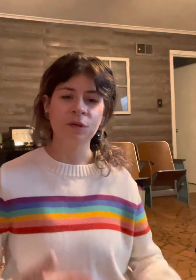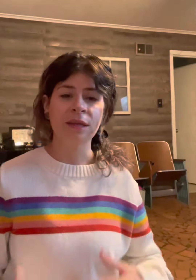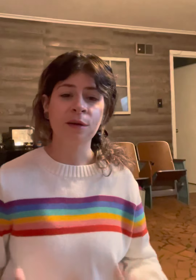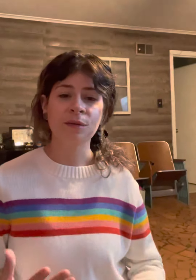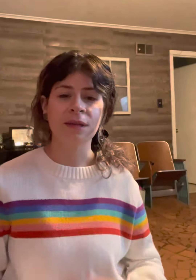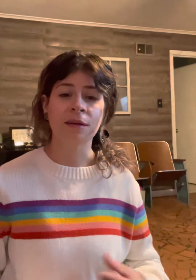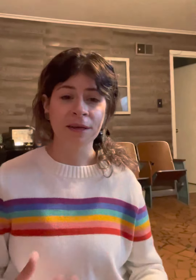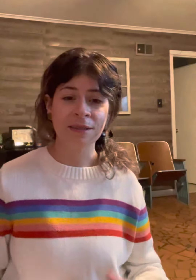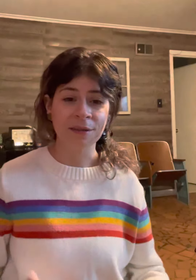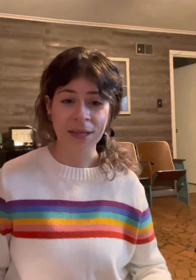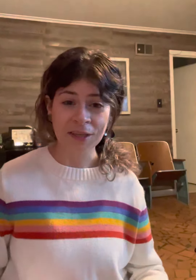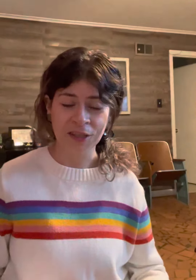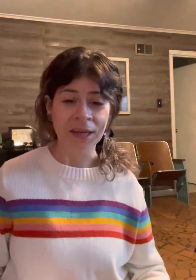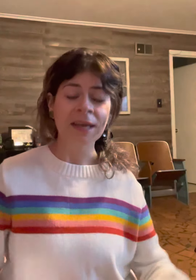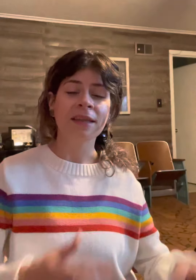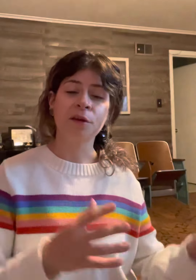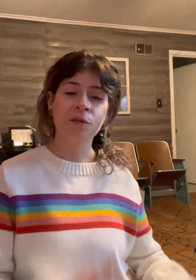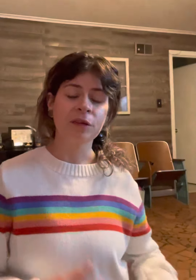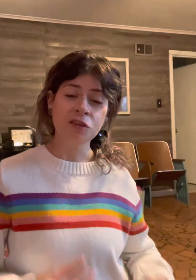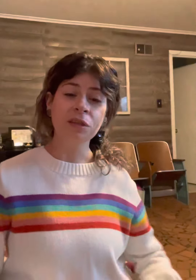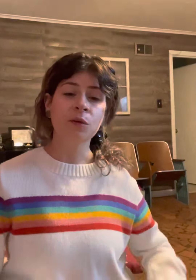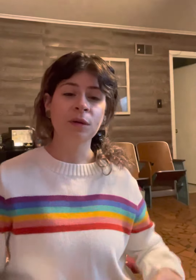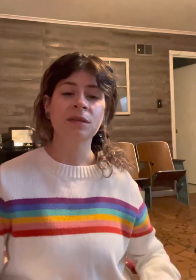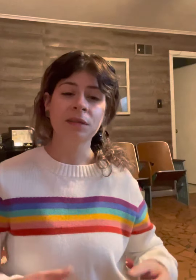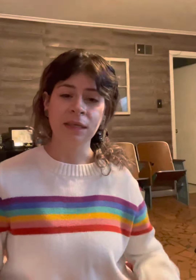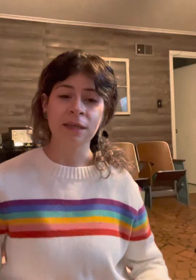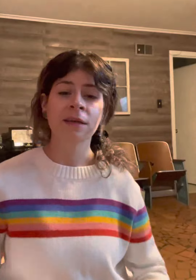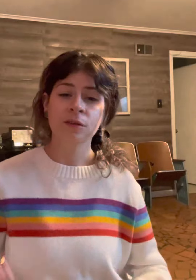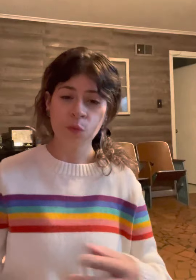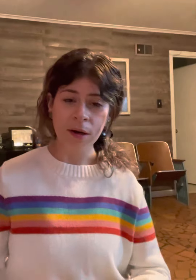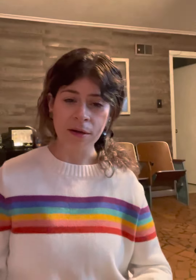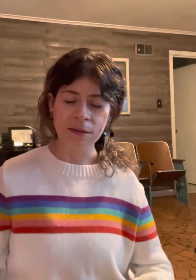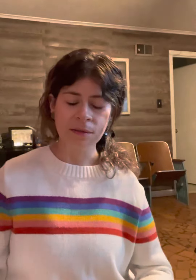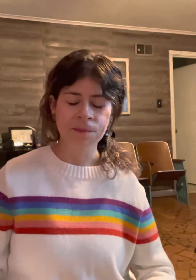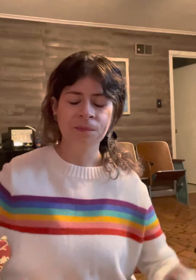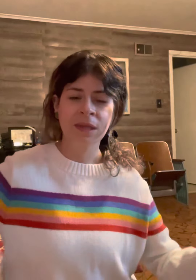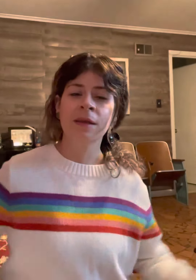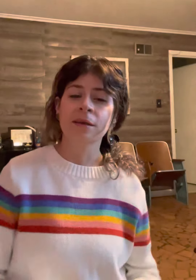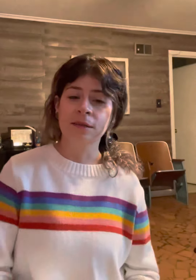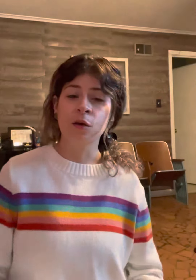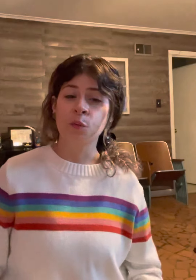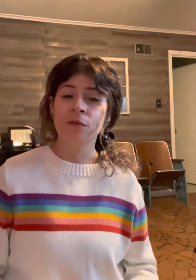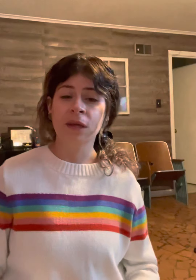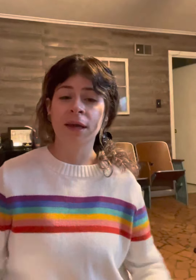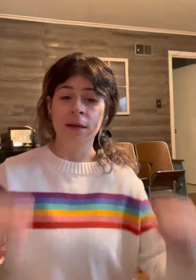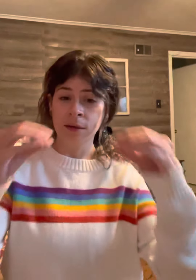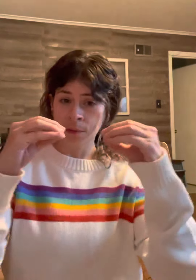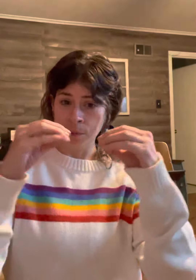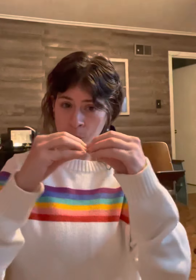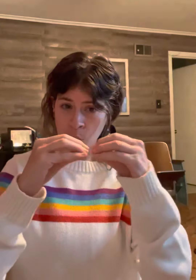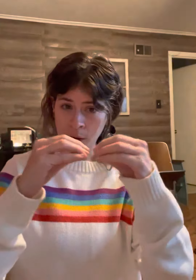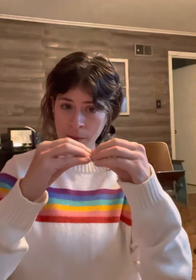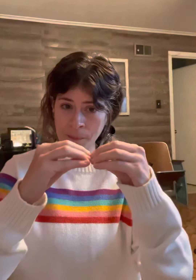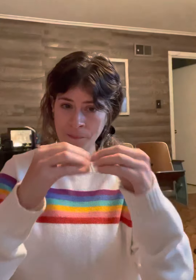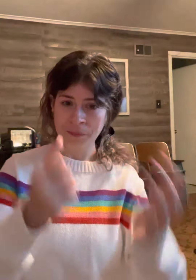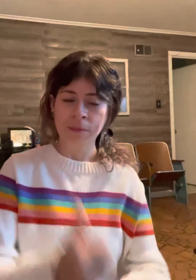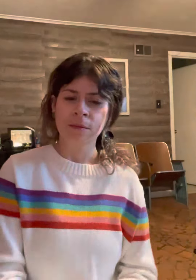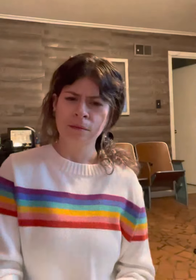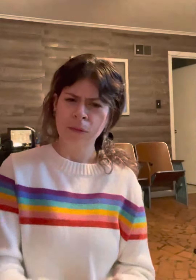sounds and isolation that are eventually going to lead to words. So, we've done more. Do